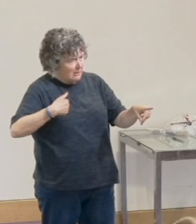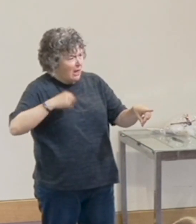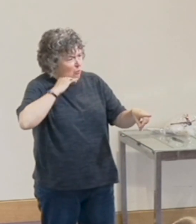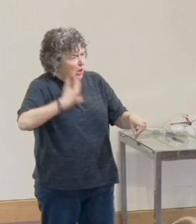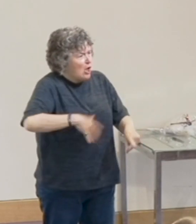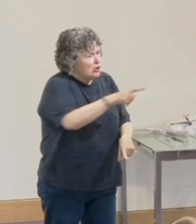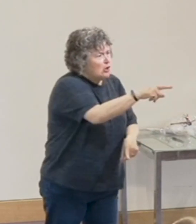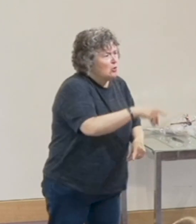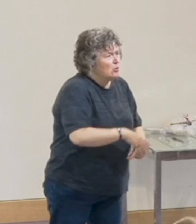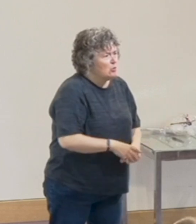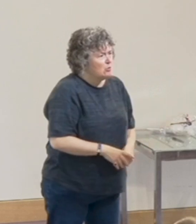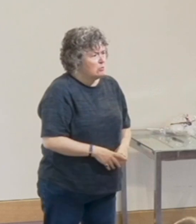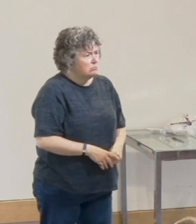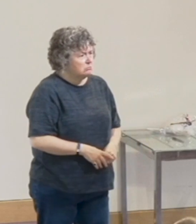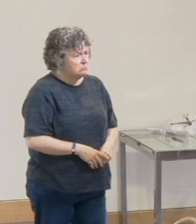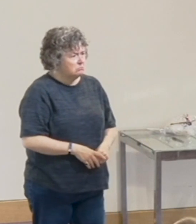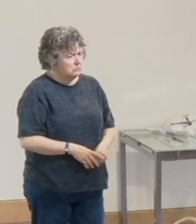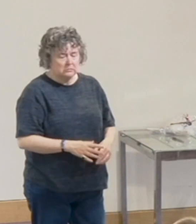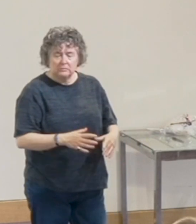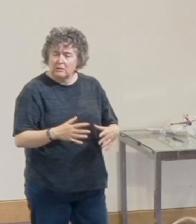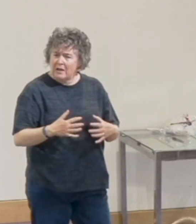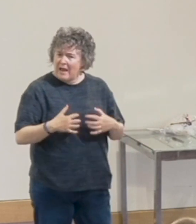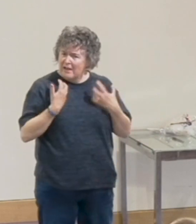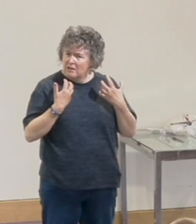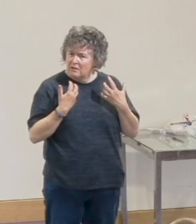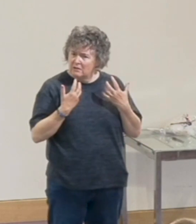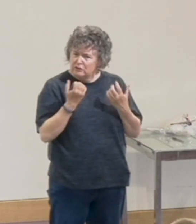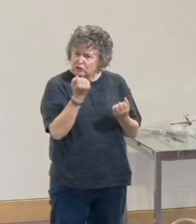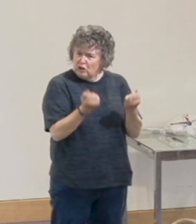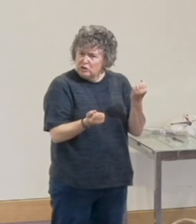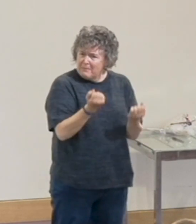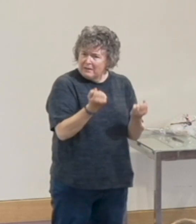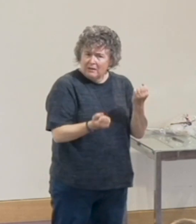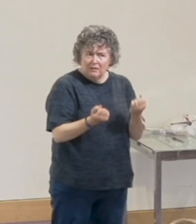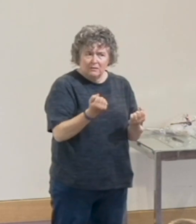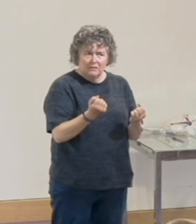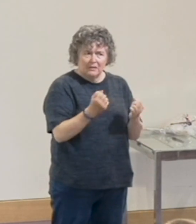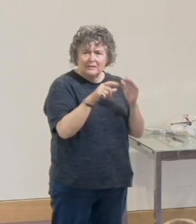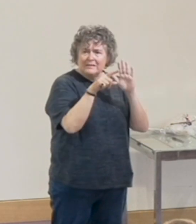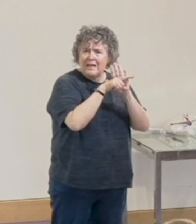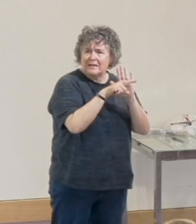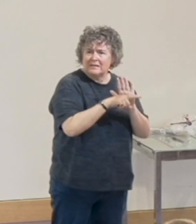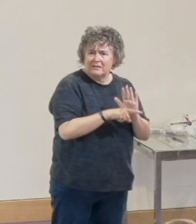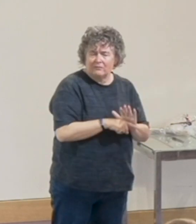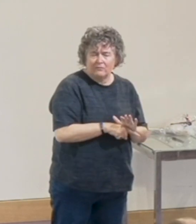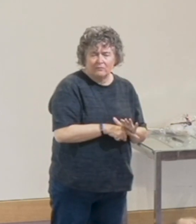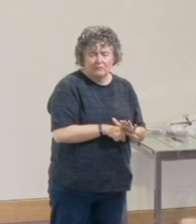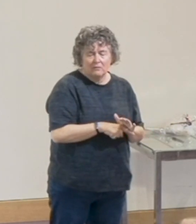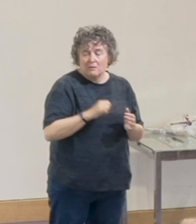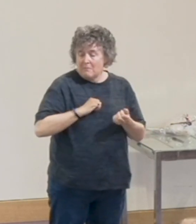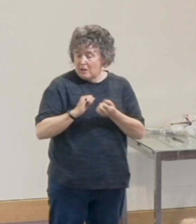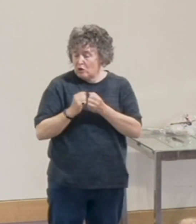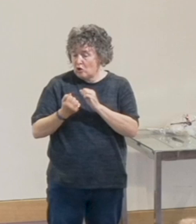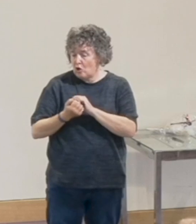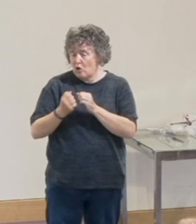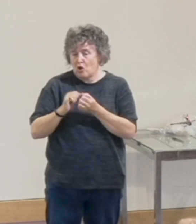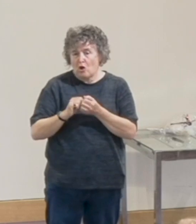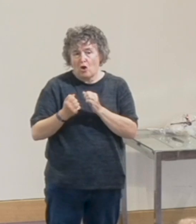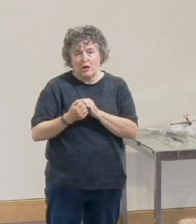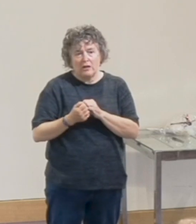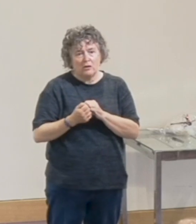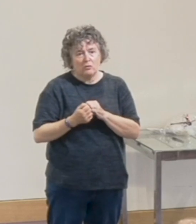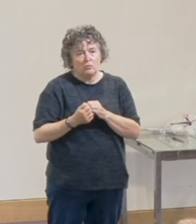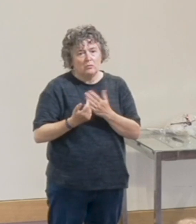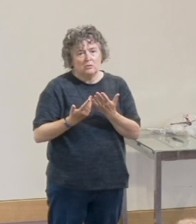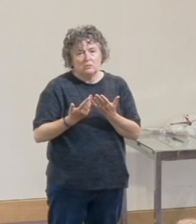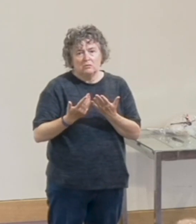a, I'm not going to let you get away with anything type of attitude. He wouldn't stew on it, or wait for